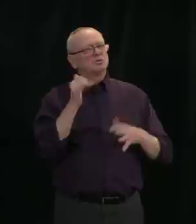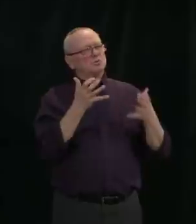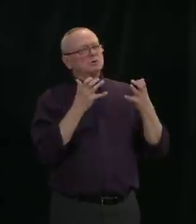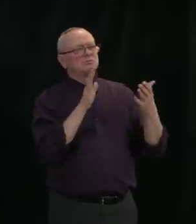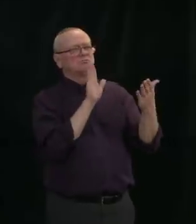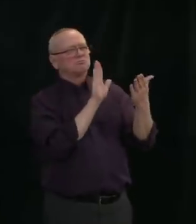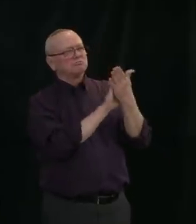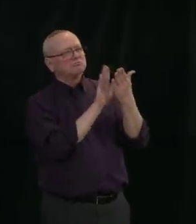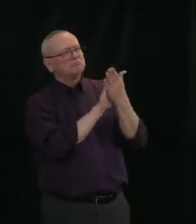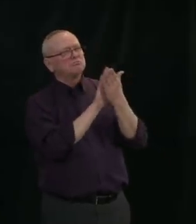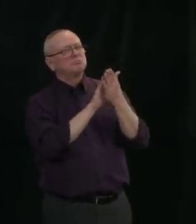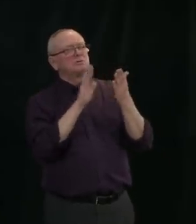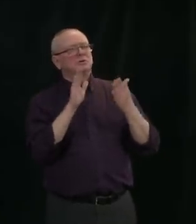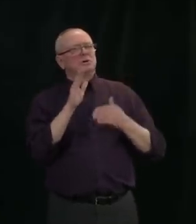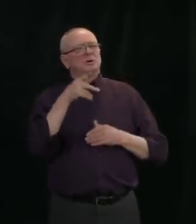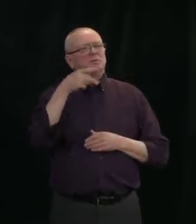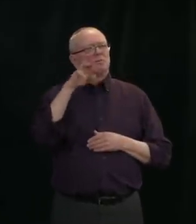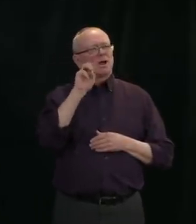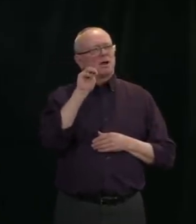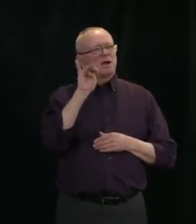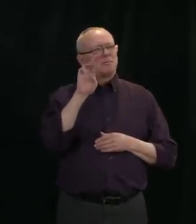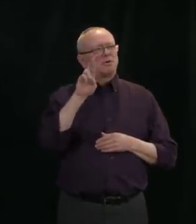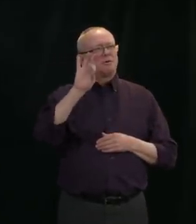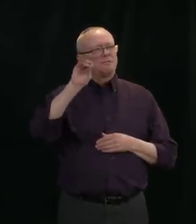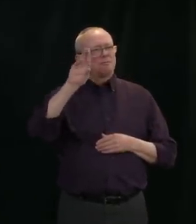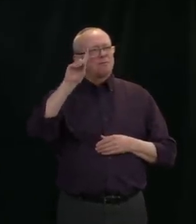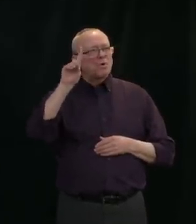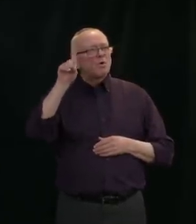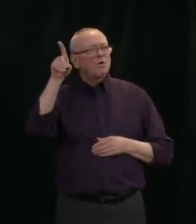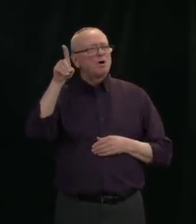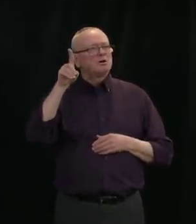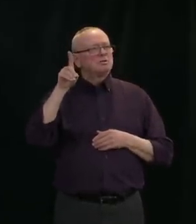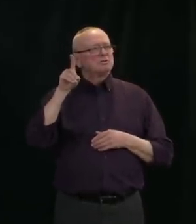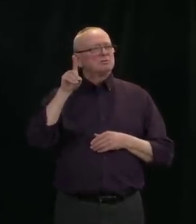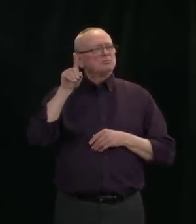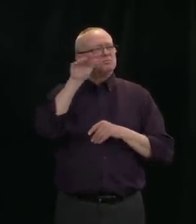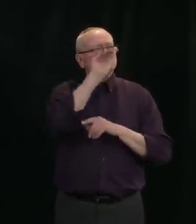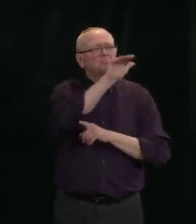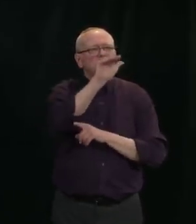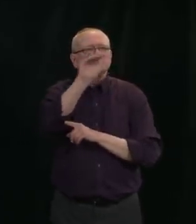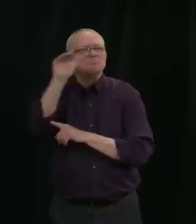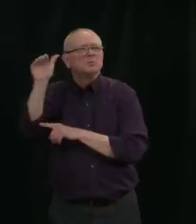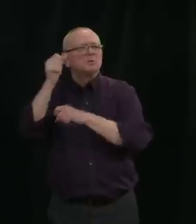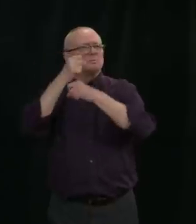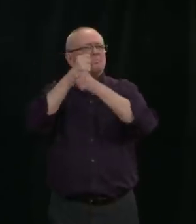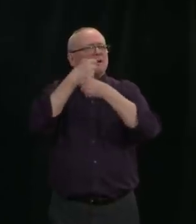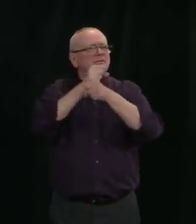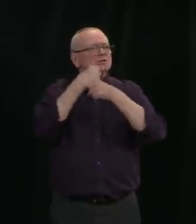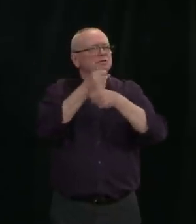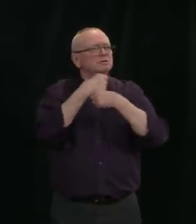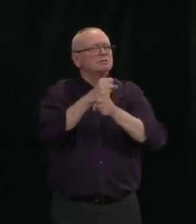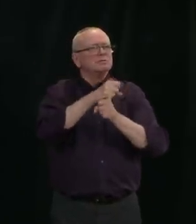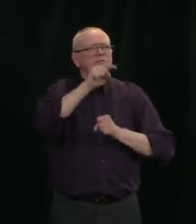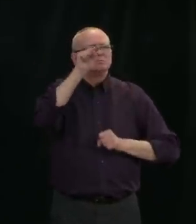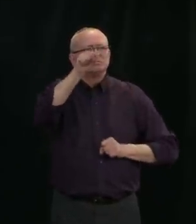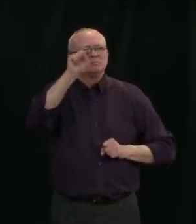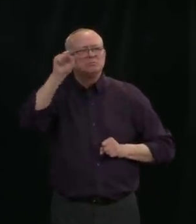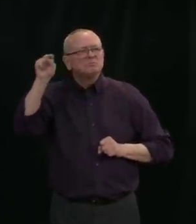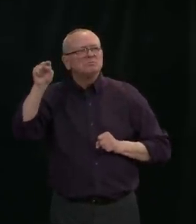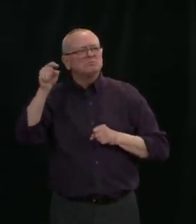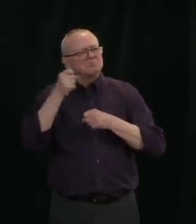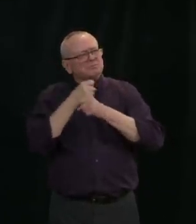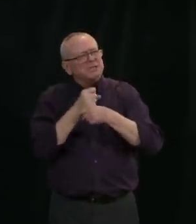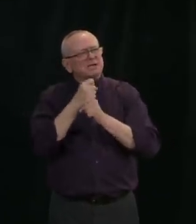manufacturing sector to help produce, for example, ventilators and N95 masks. We are pursuing